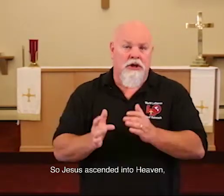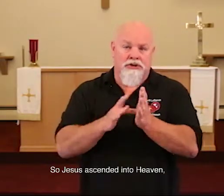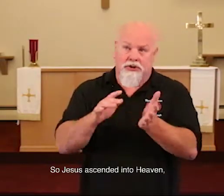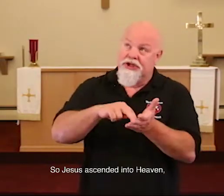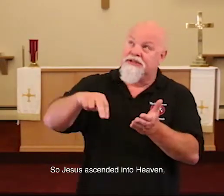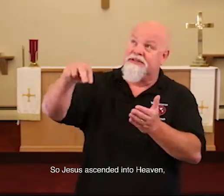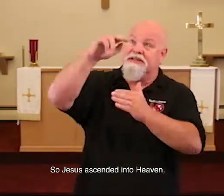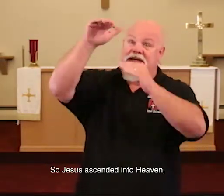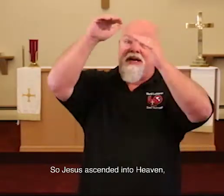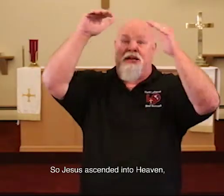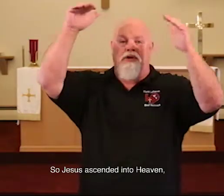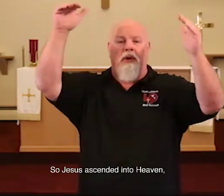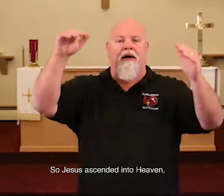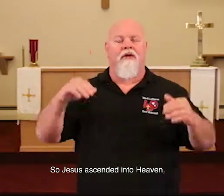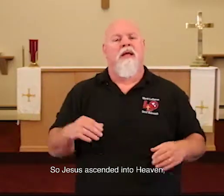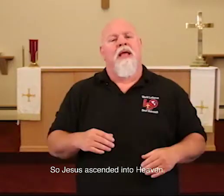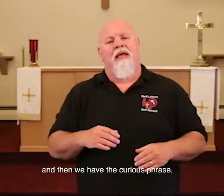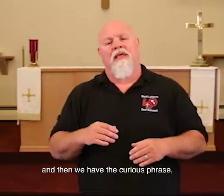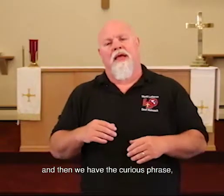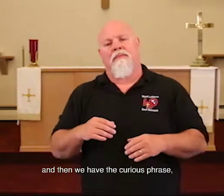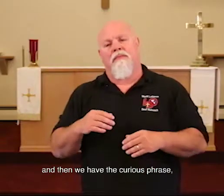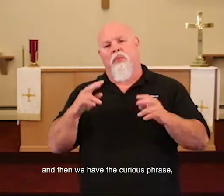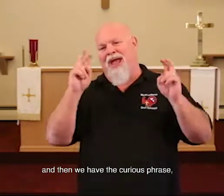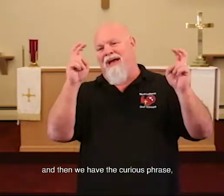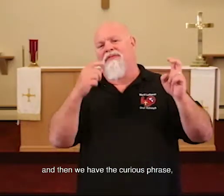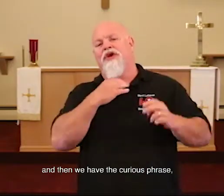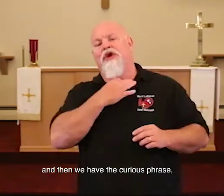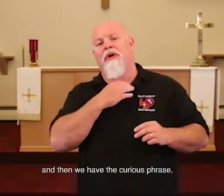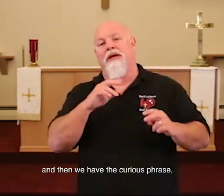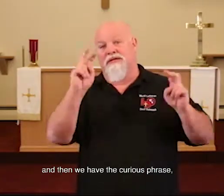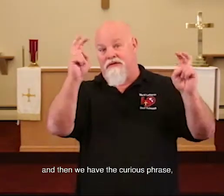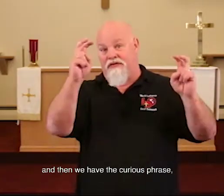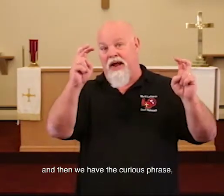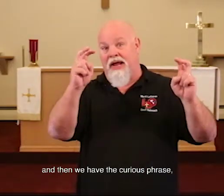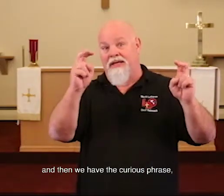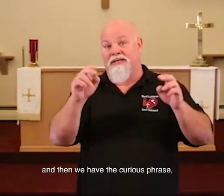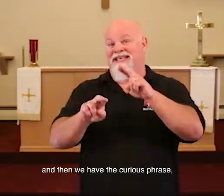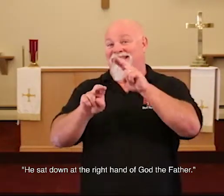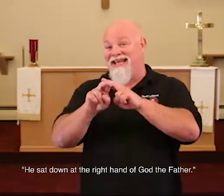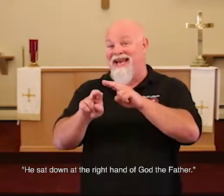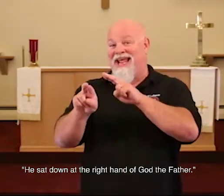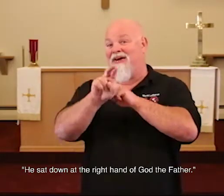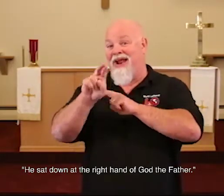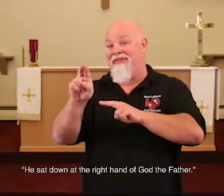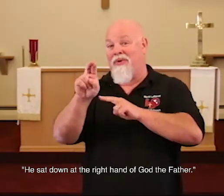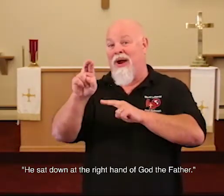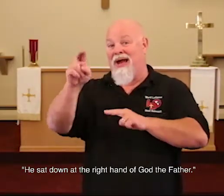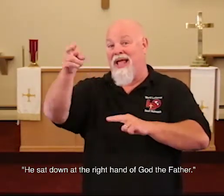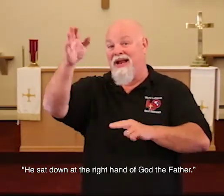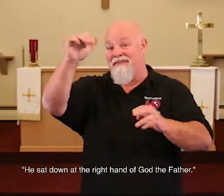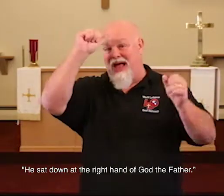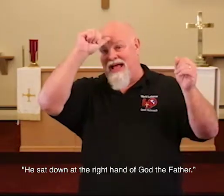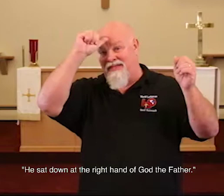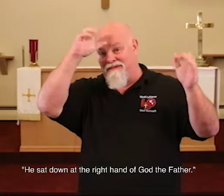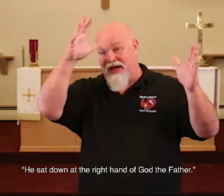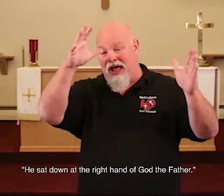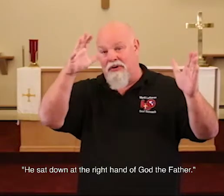So Jesus ascended into heaven. And then we have the curious phrase, He sat down at the right hand of God the Father.